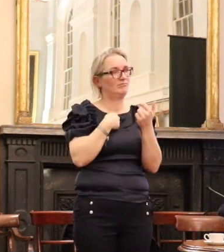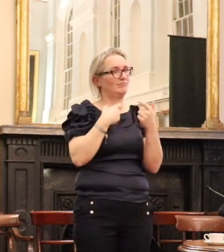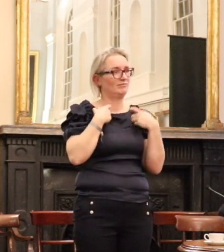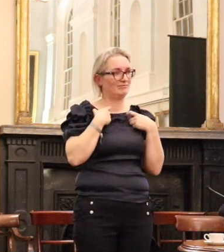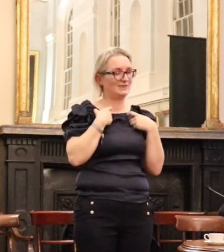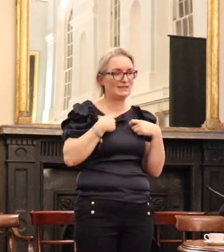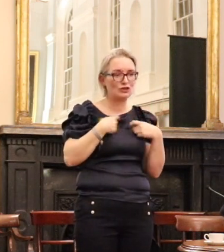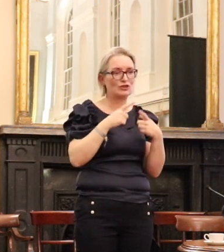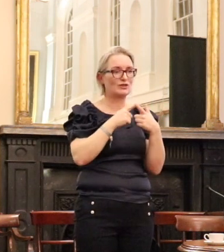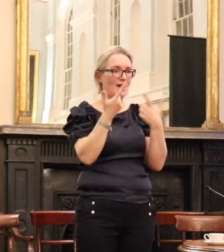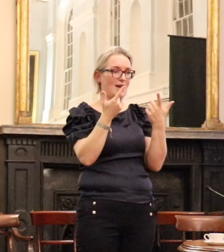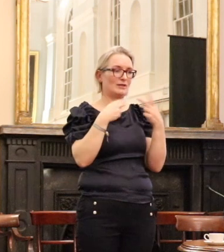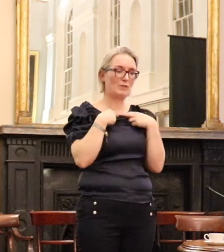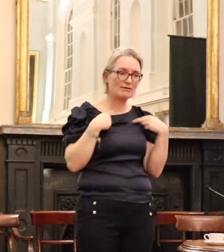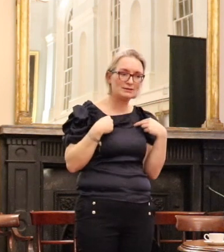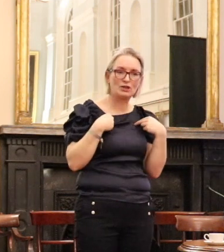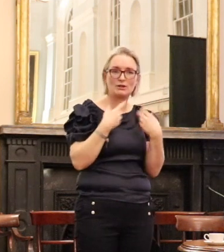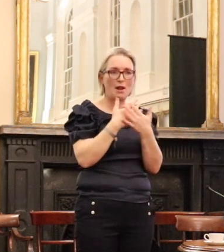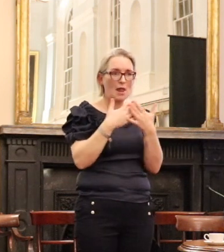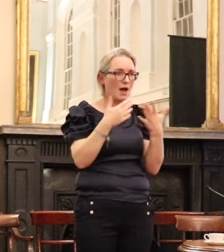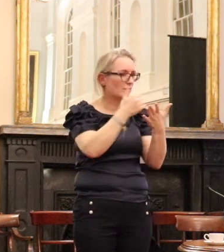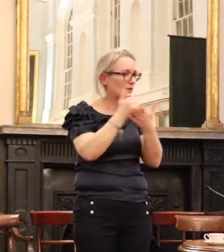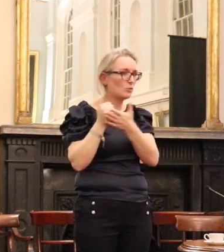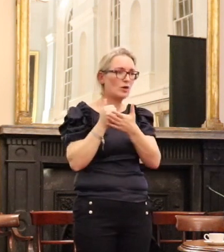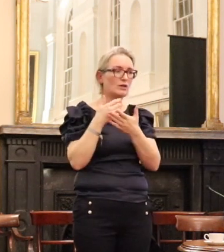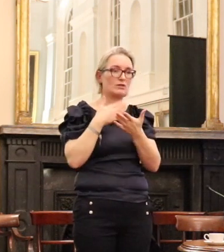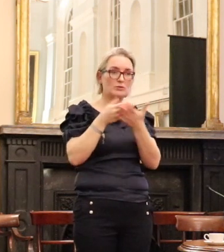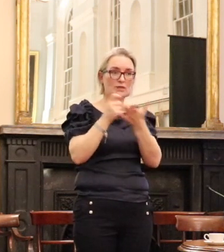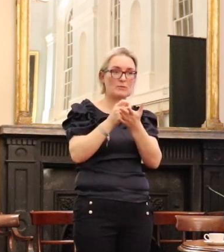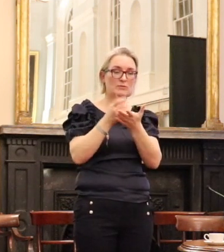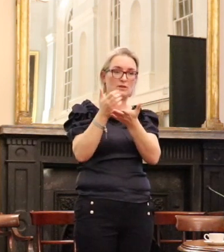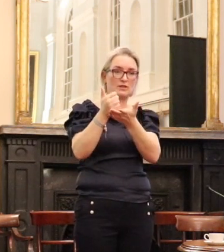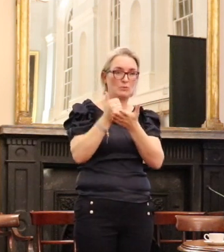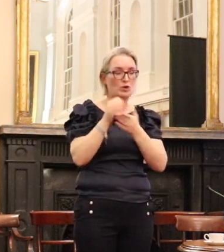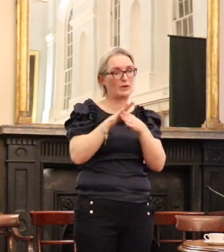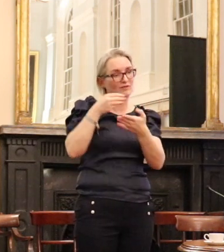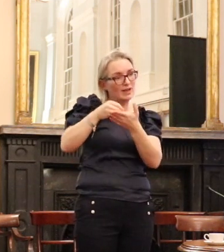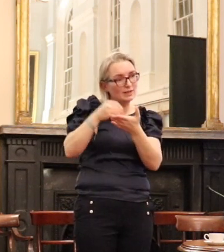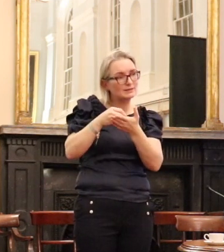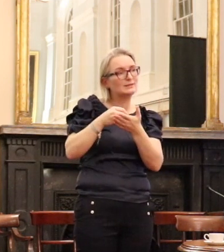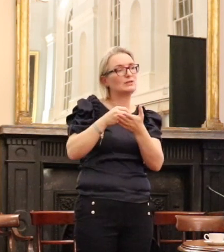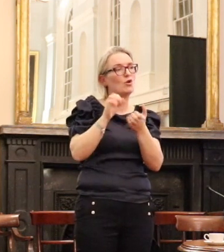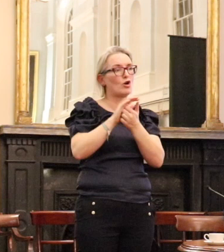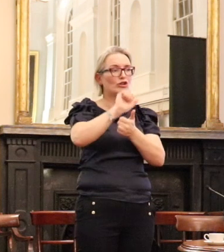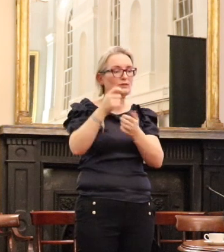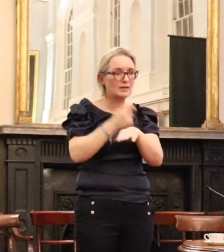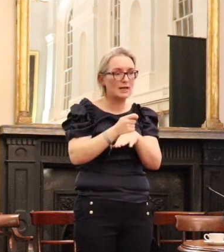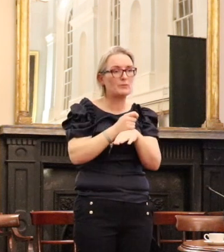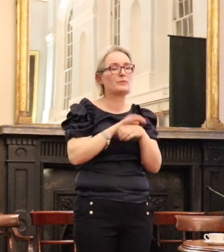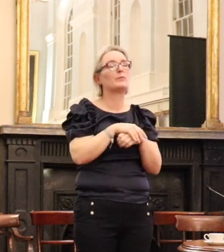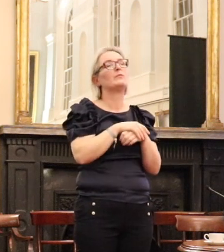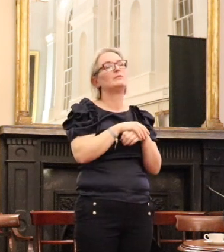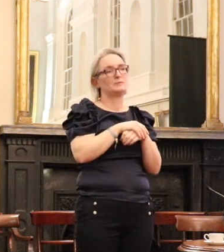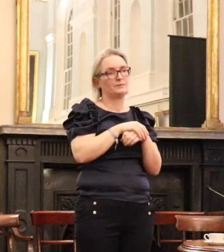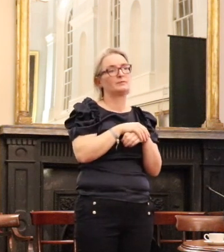volunteers or just support the financial donations. The 40,000 call of the campaign have to